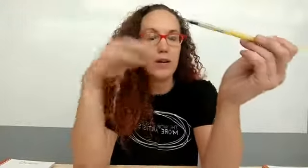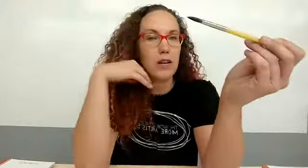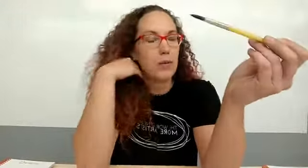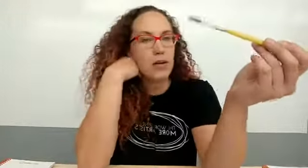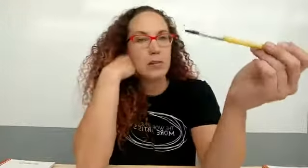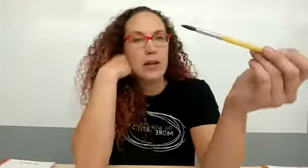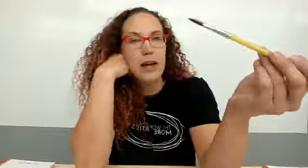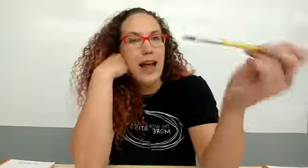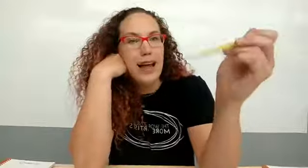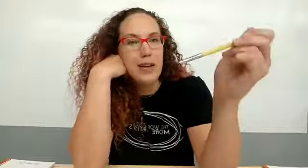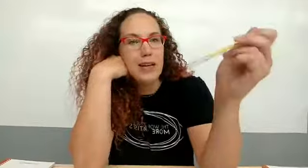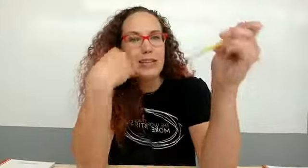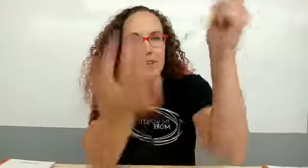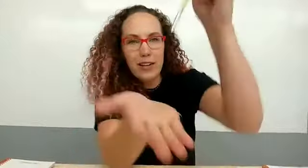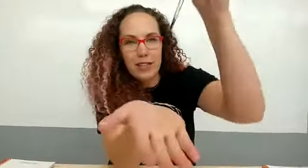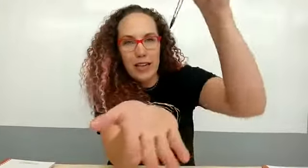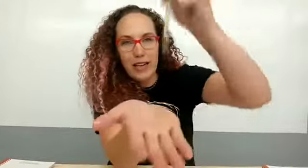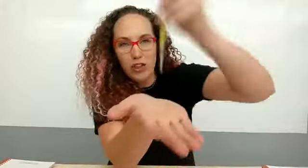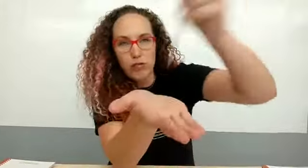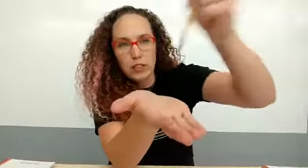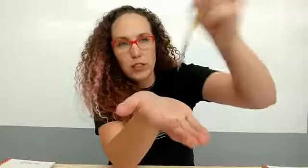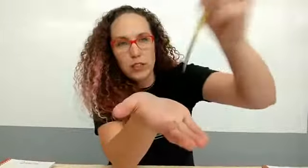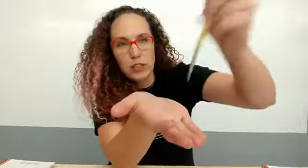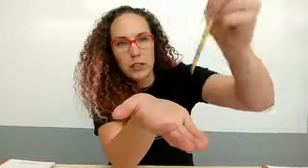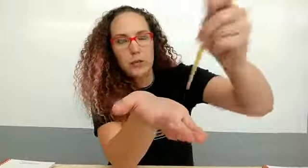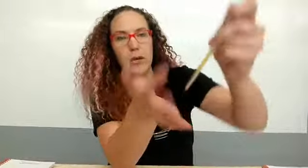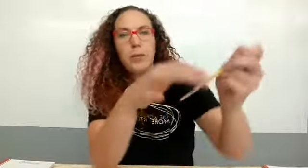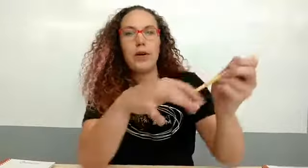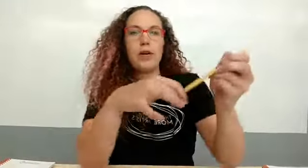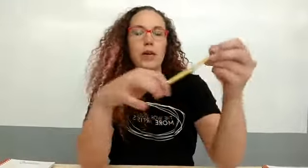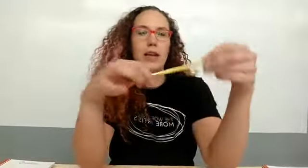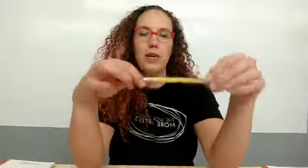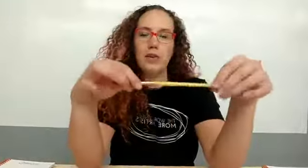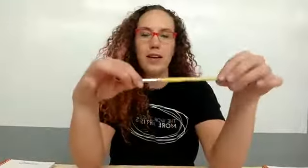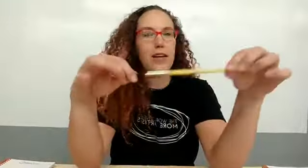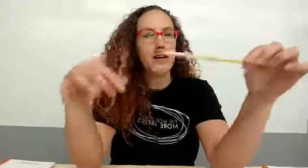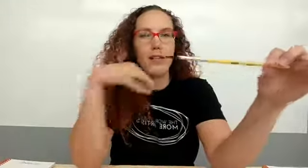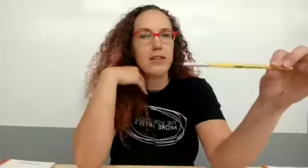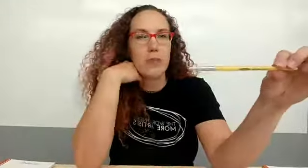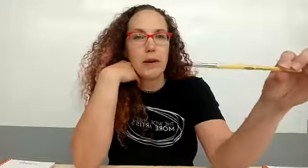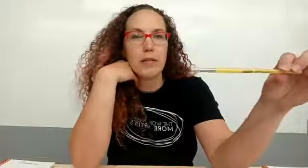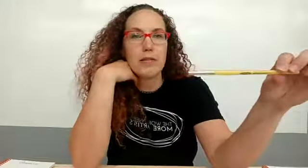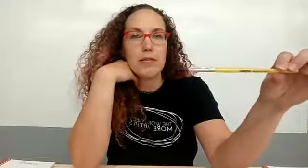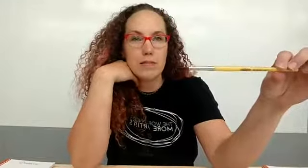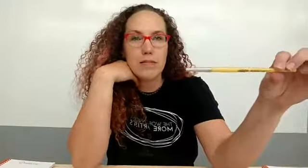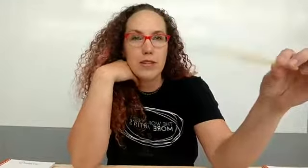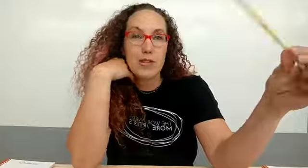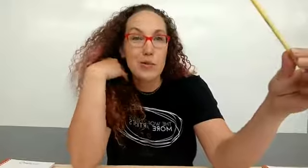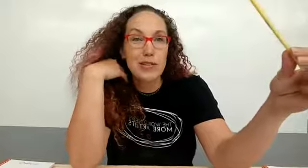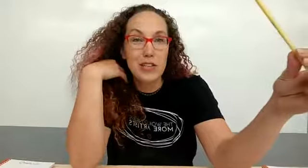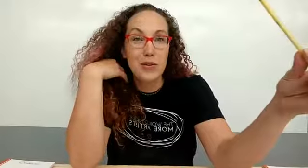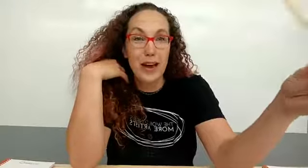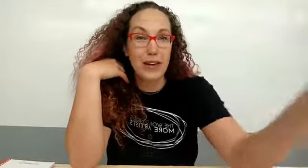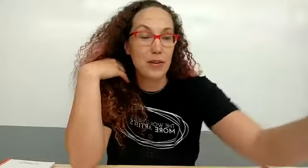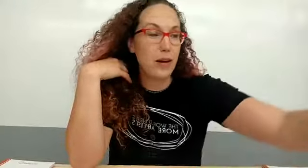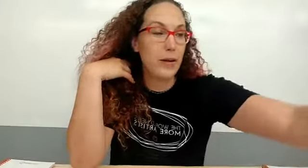brush but how do you make sure they don't take it and grind it under the paper without killing their little spirits so we'll teach you that okay